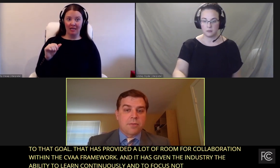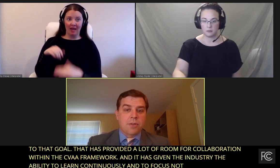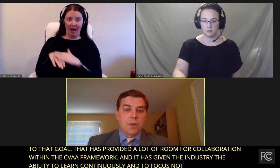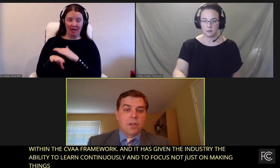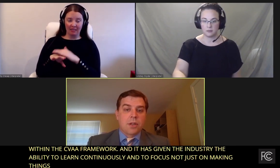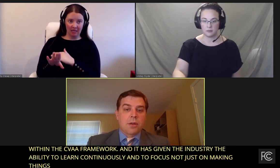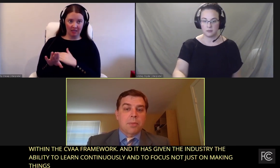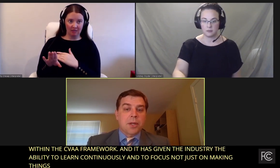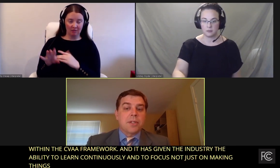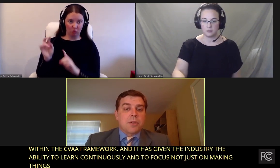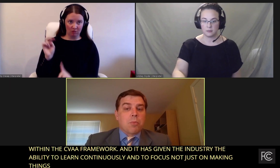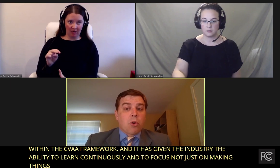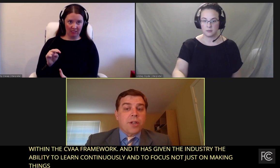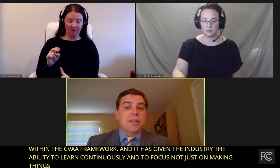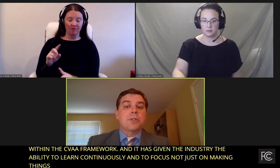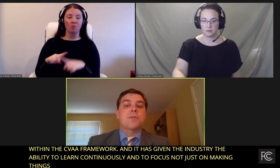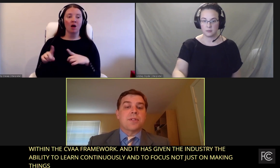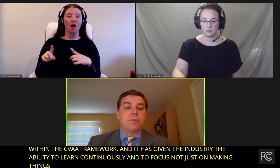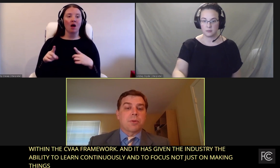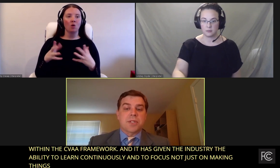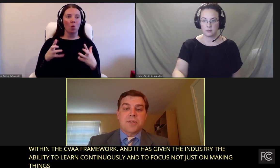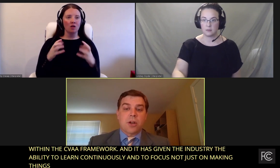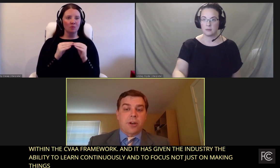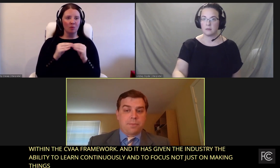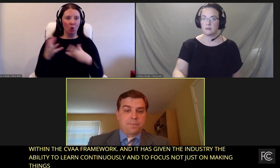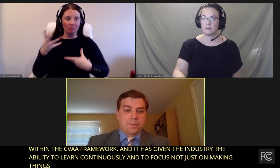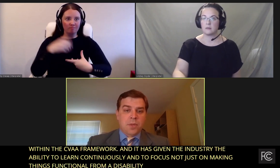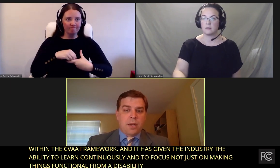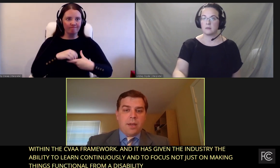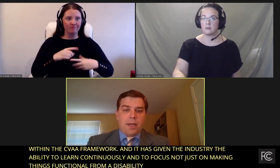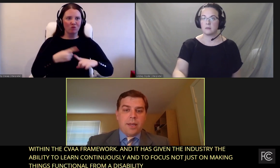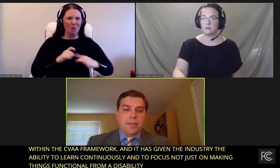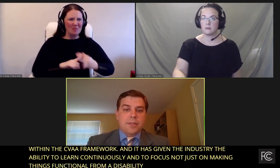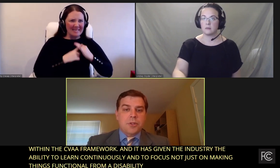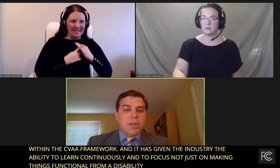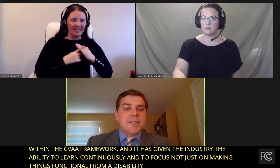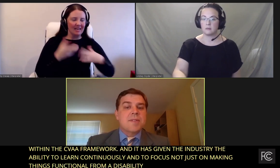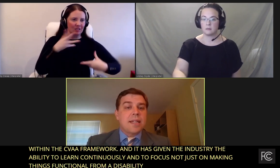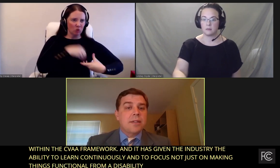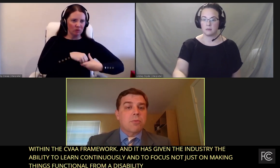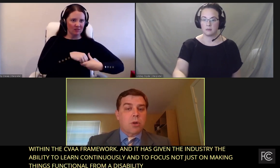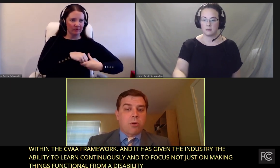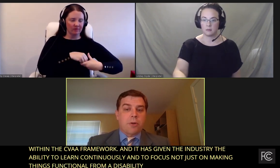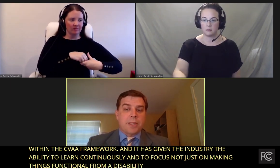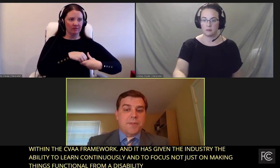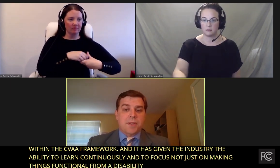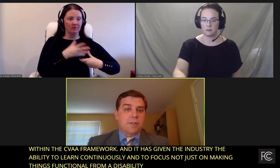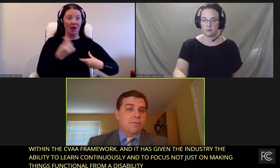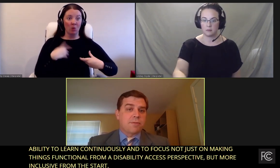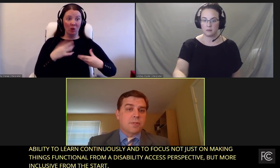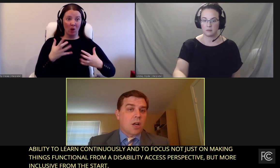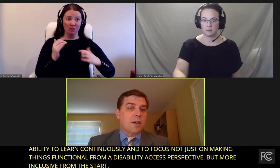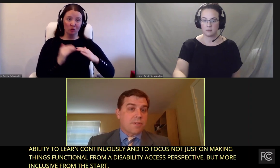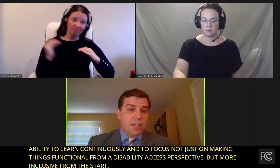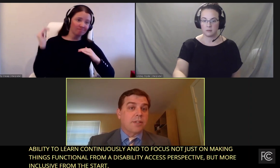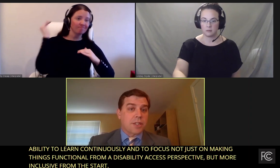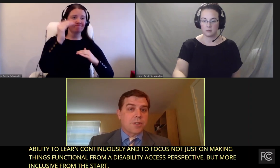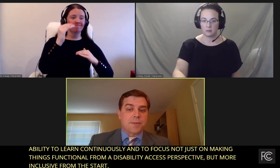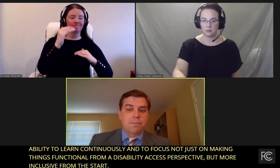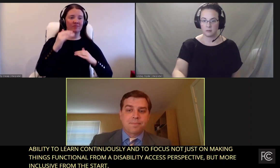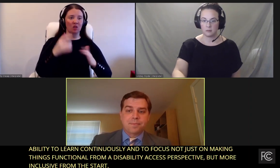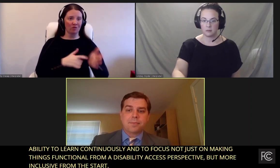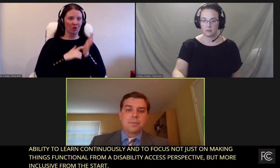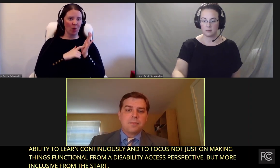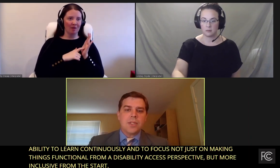perspective, but more inclusive from the start. And to exceed the requirements of laws and